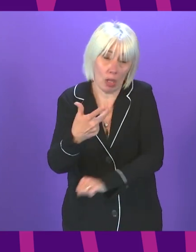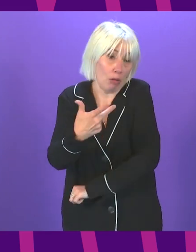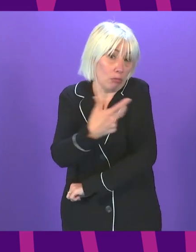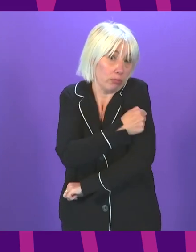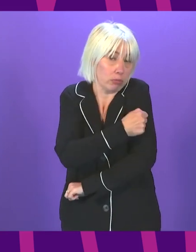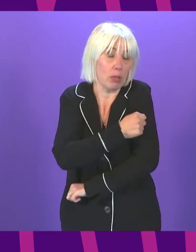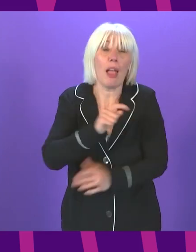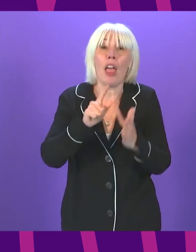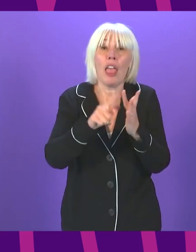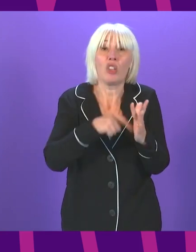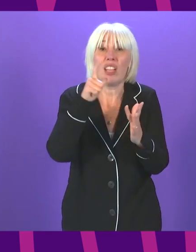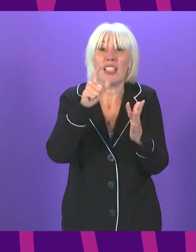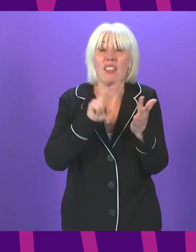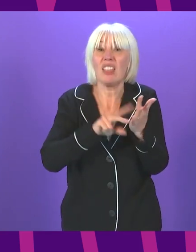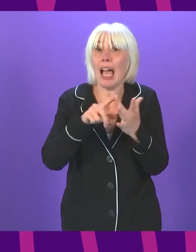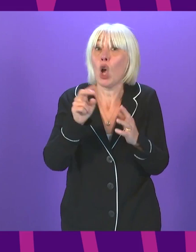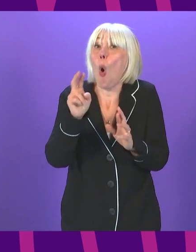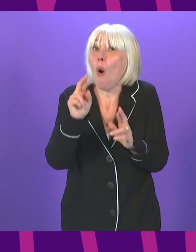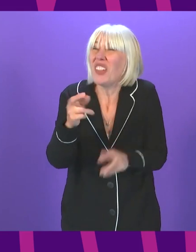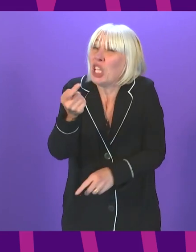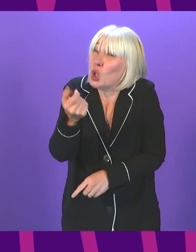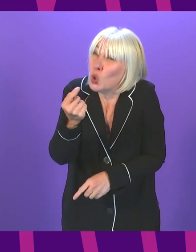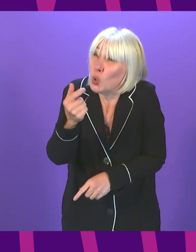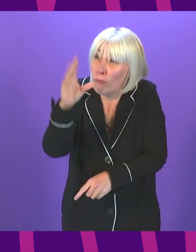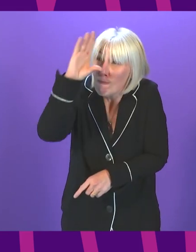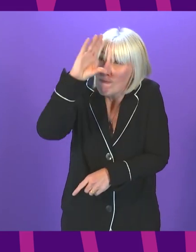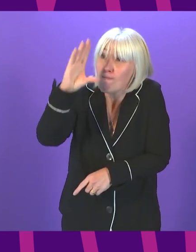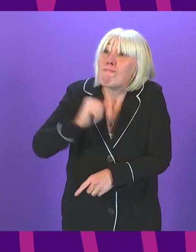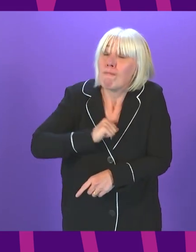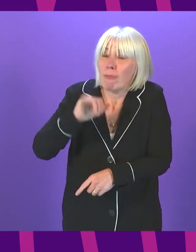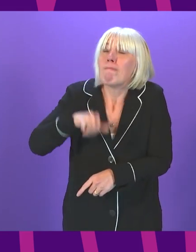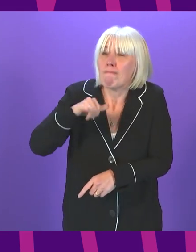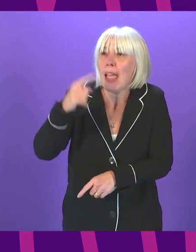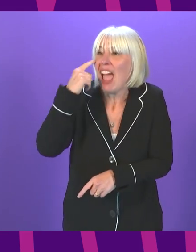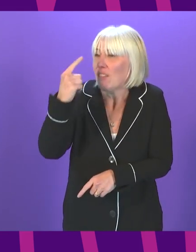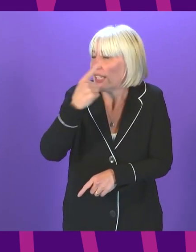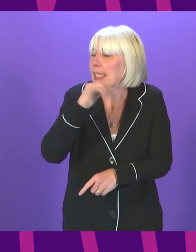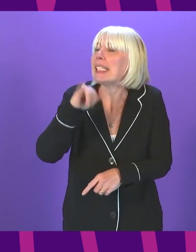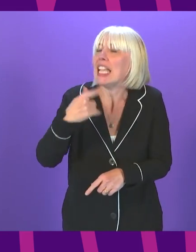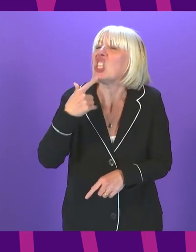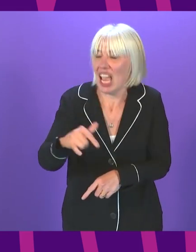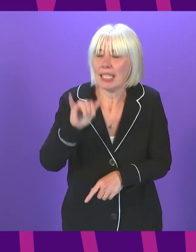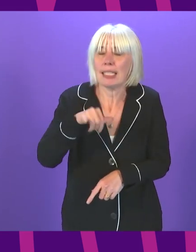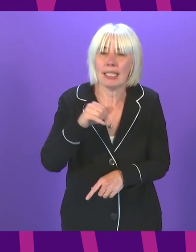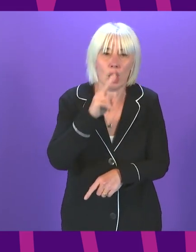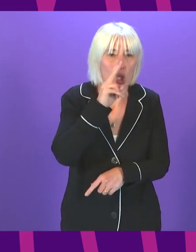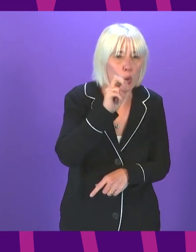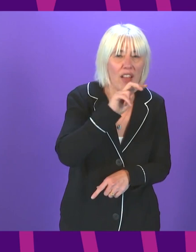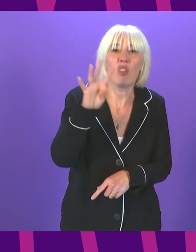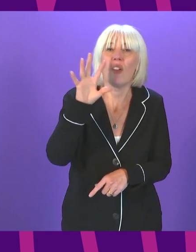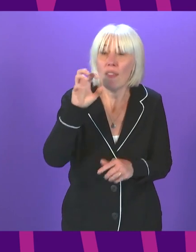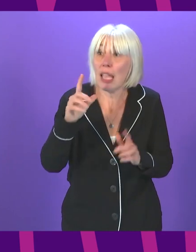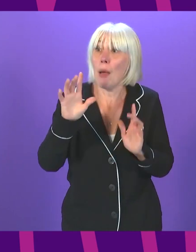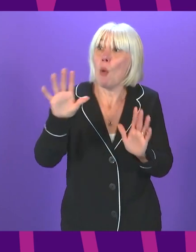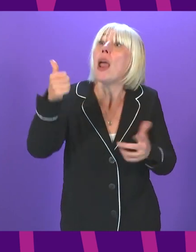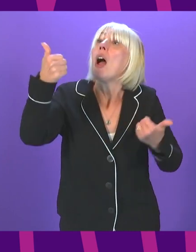that the JCVI does feel able soon to say that the evidence allows them to recommend that. Again, we stand ready to do that as